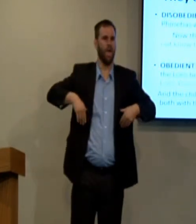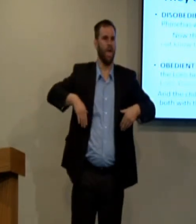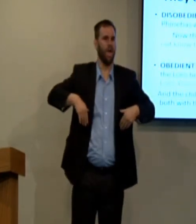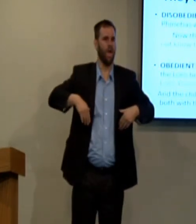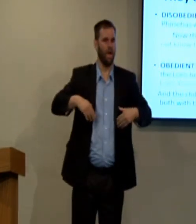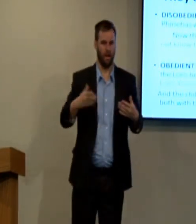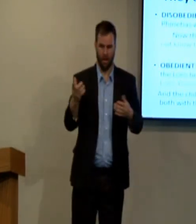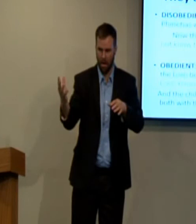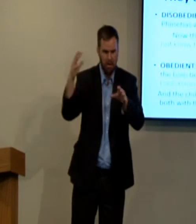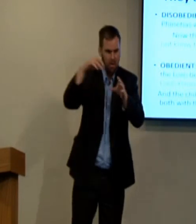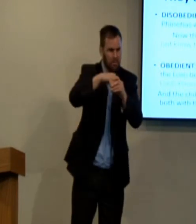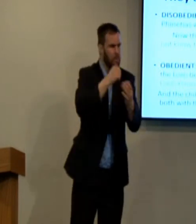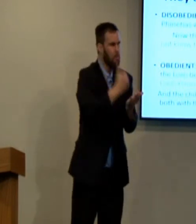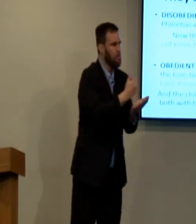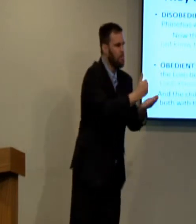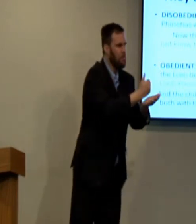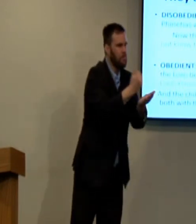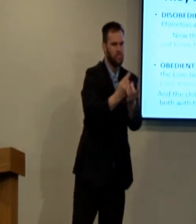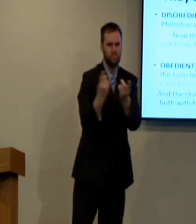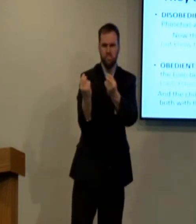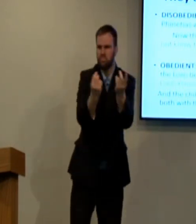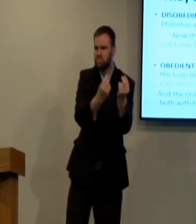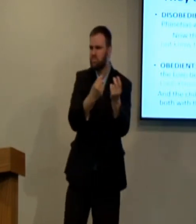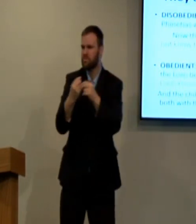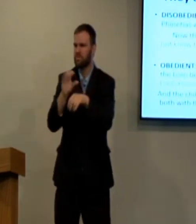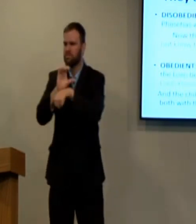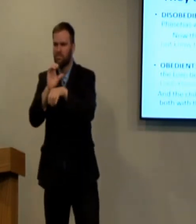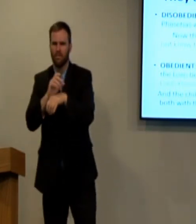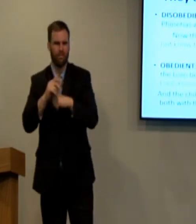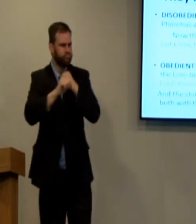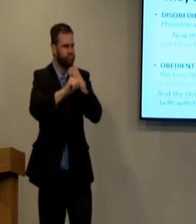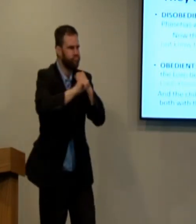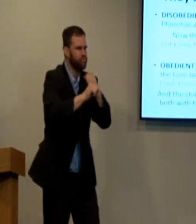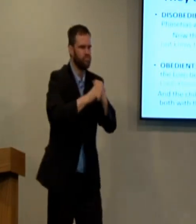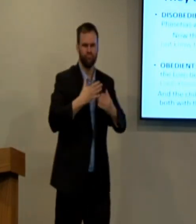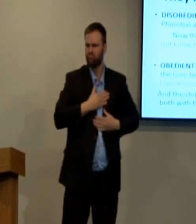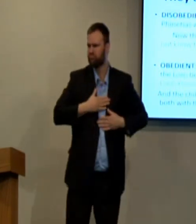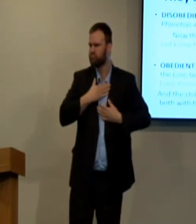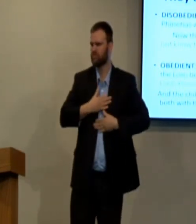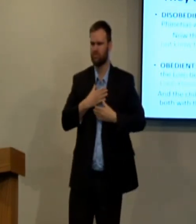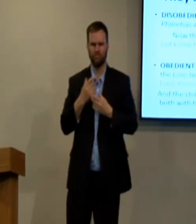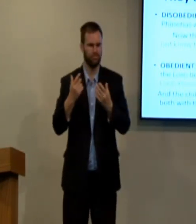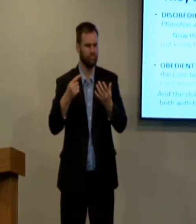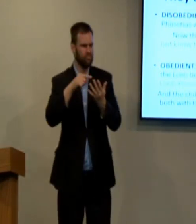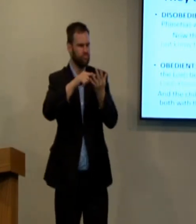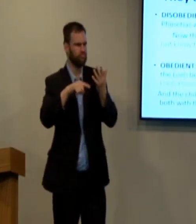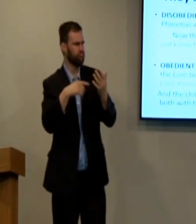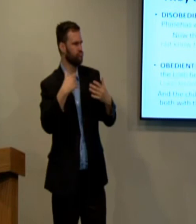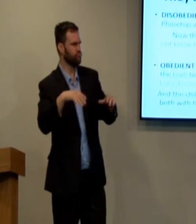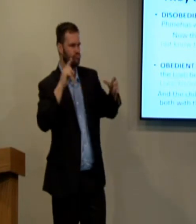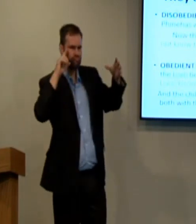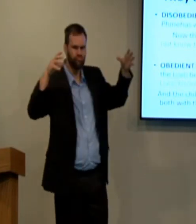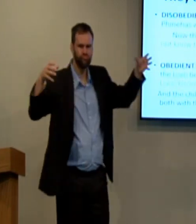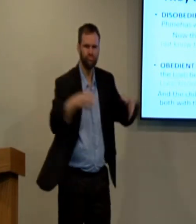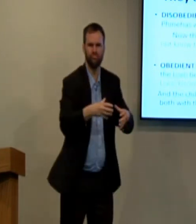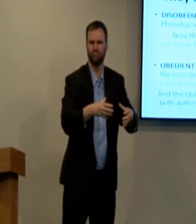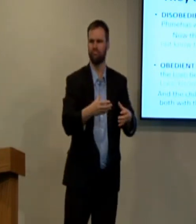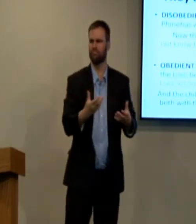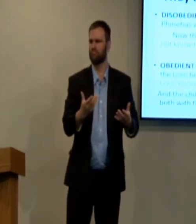they do not have personal knowledge, and God has not revealed himself to them. But they do all these different things. They advertise, they work, they